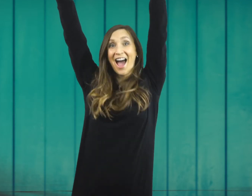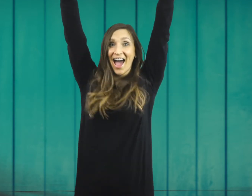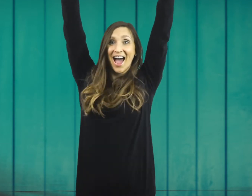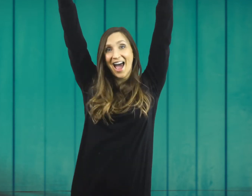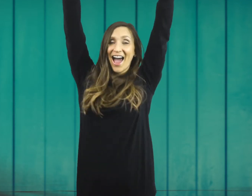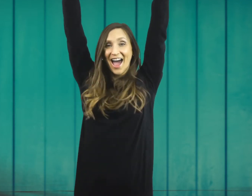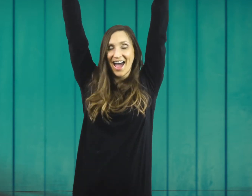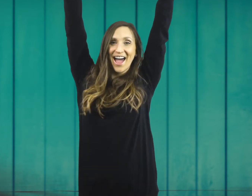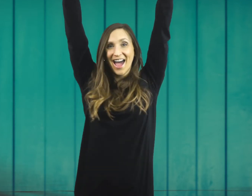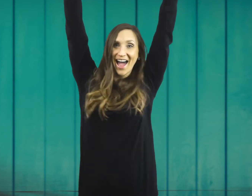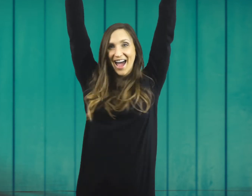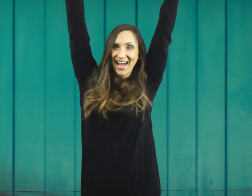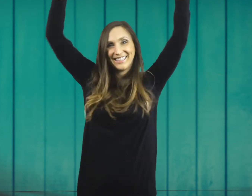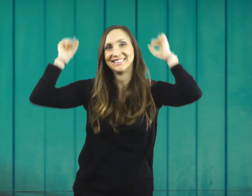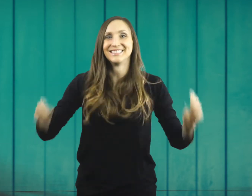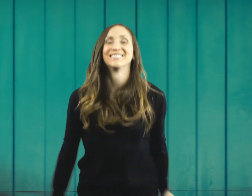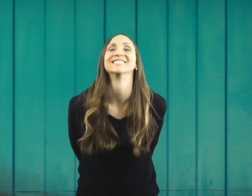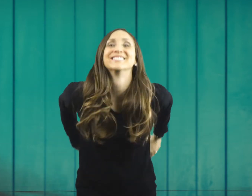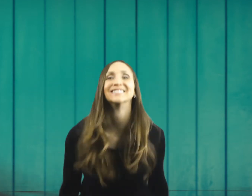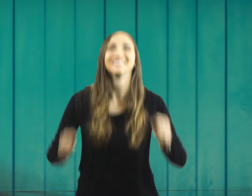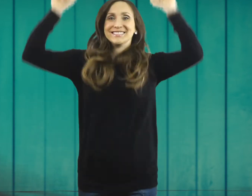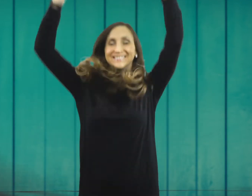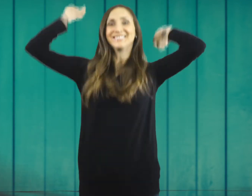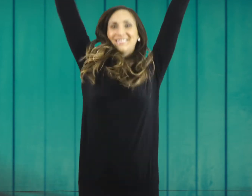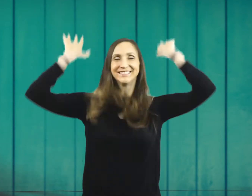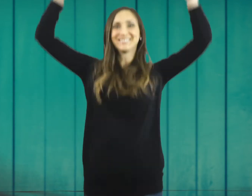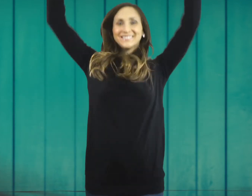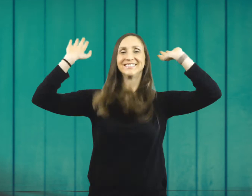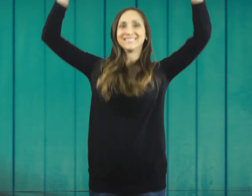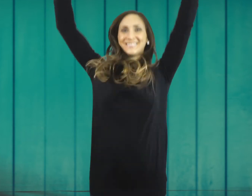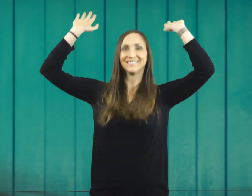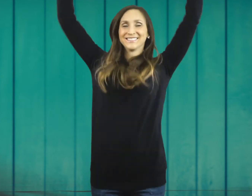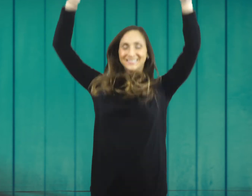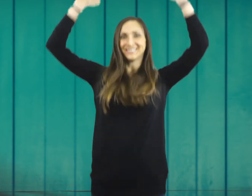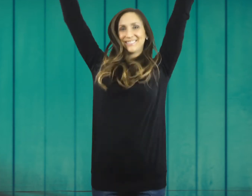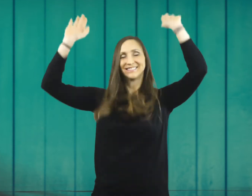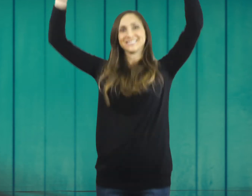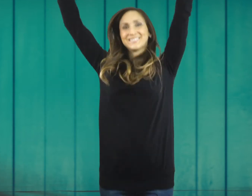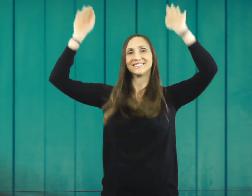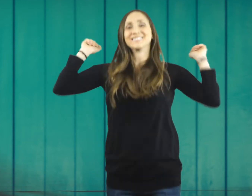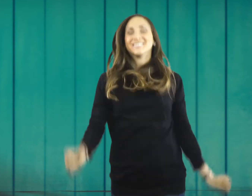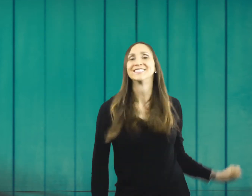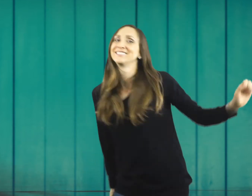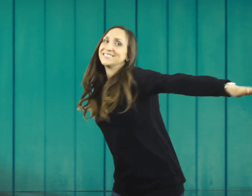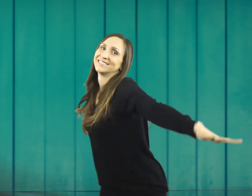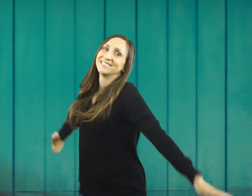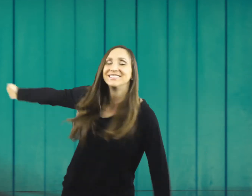I can jump up and down and fly around.